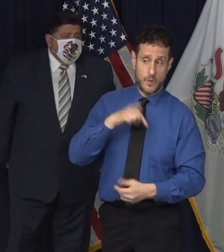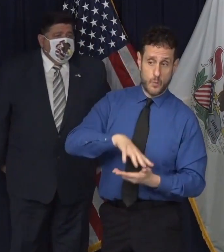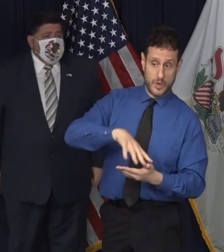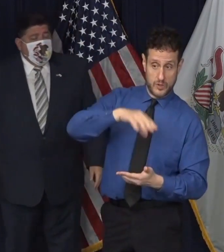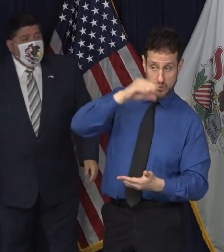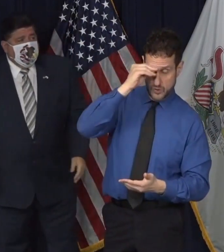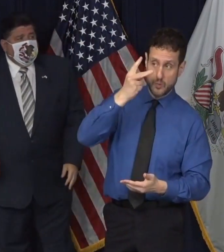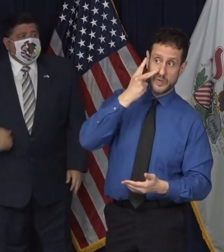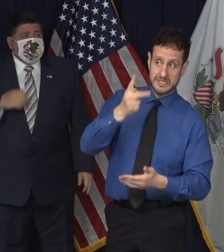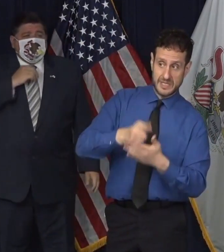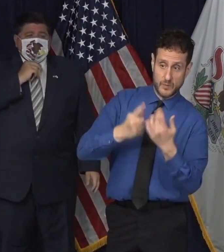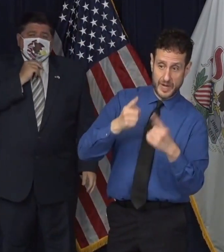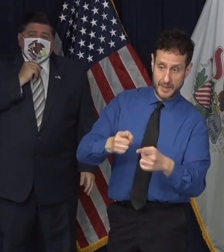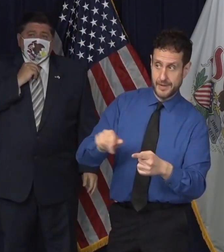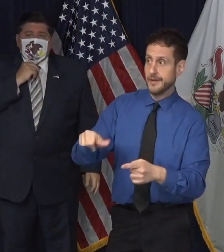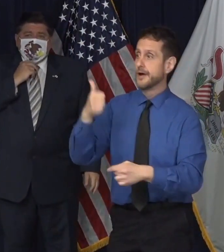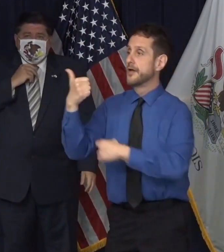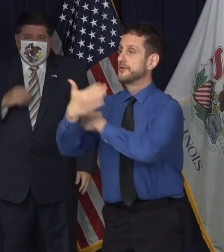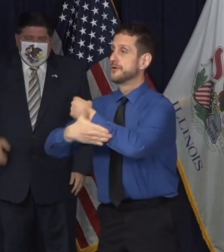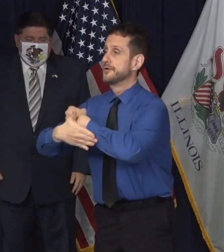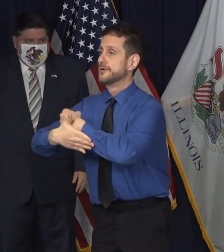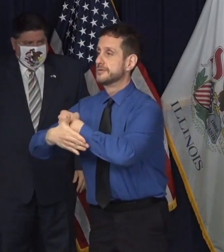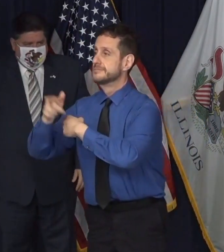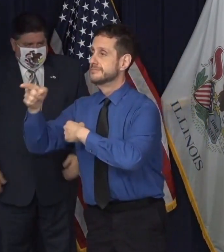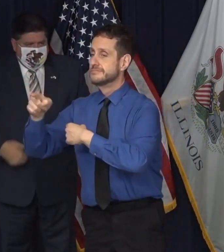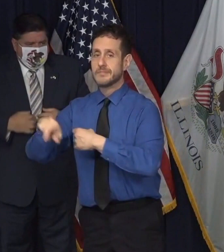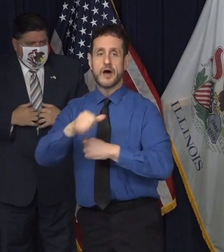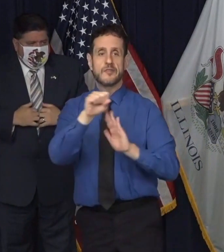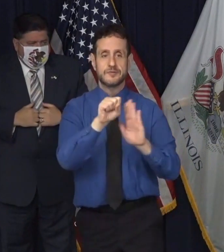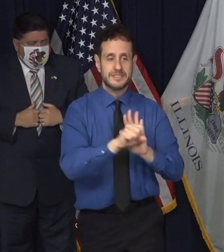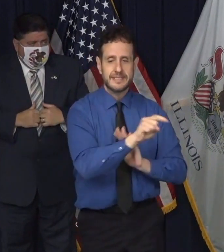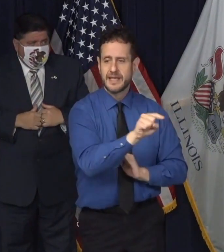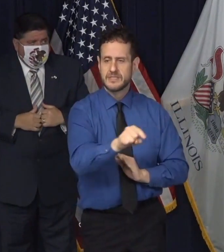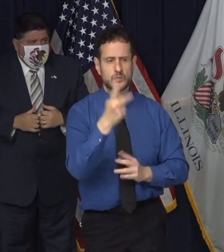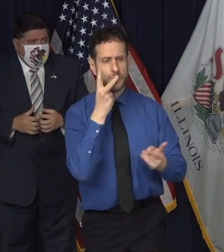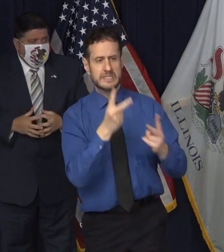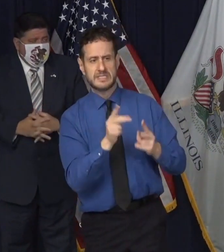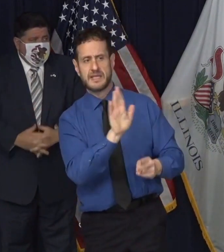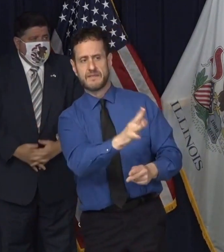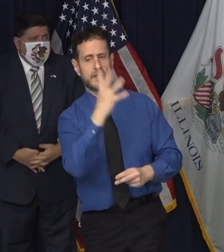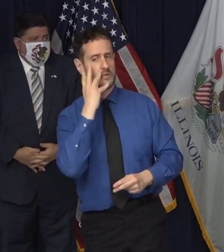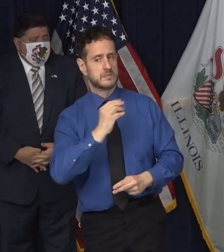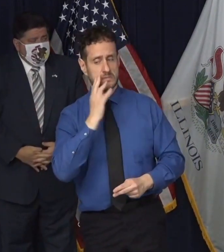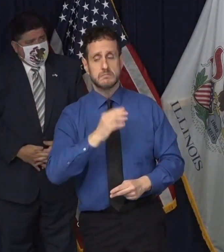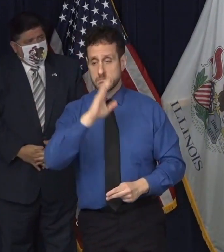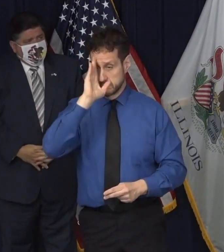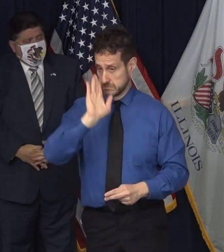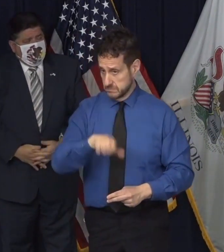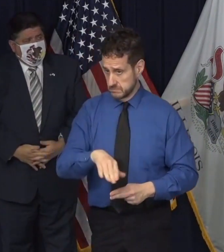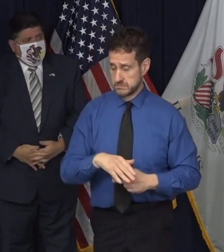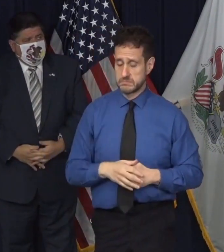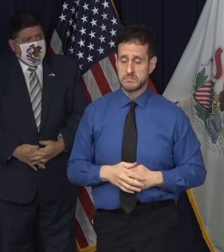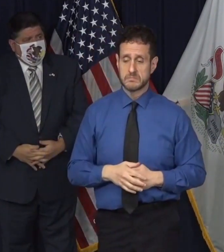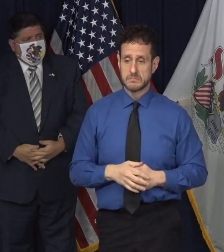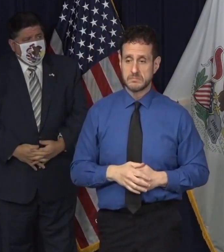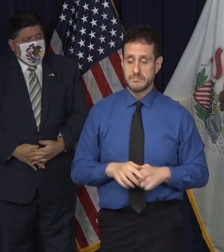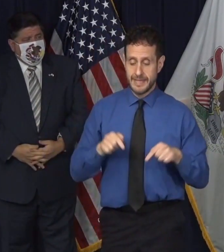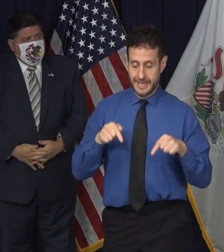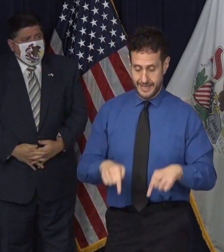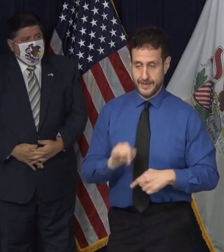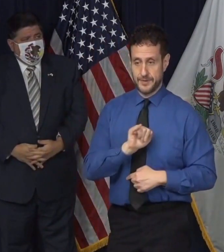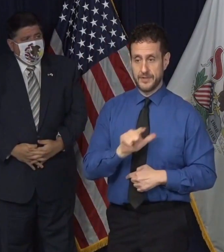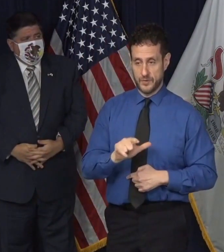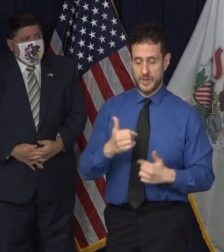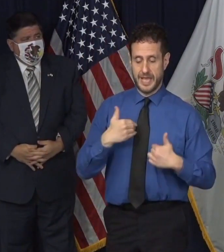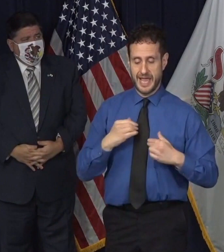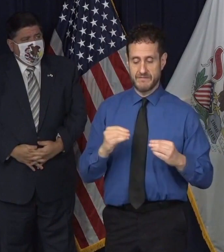around the world and around other states. And so as we have, you all know, we've taken more strict